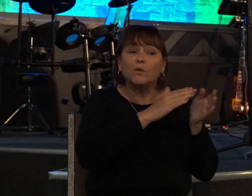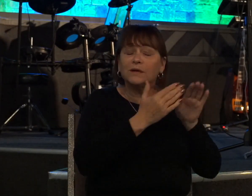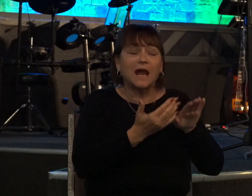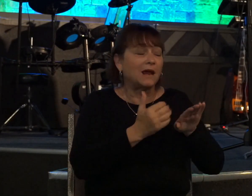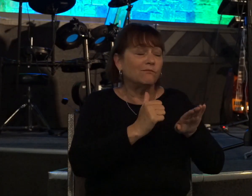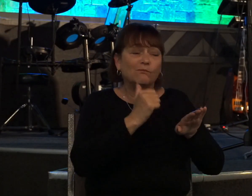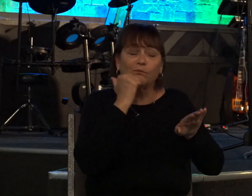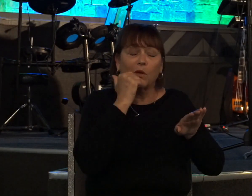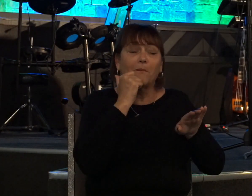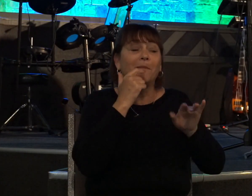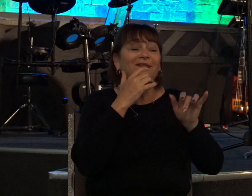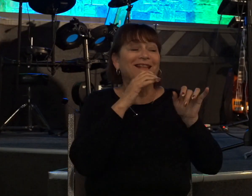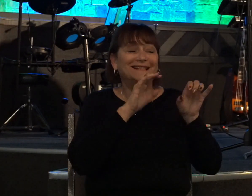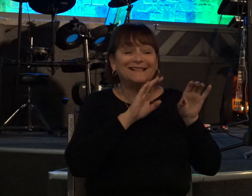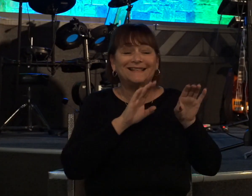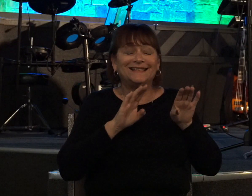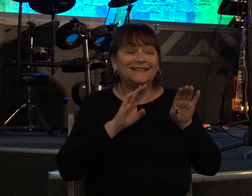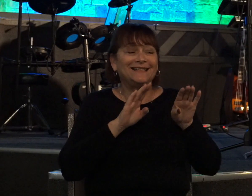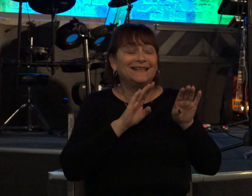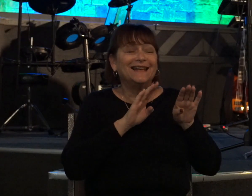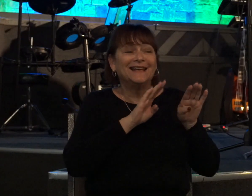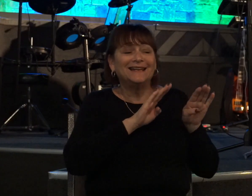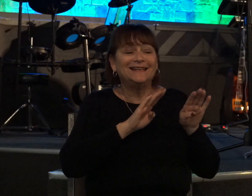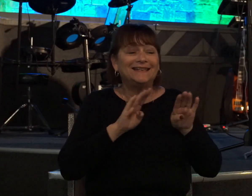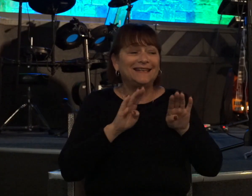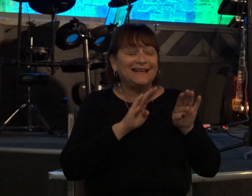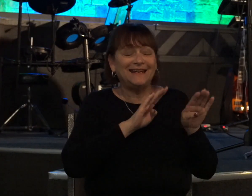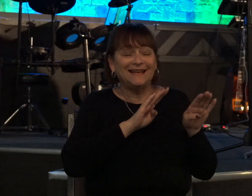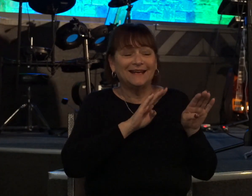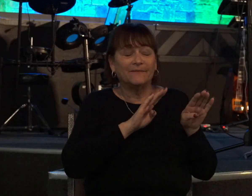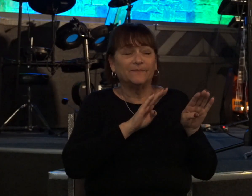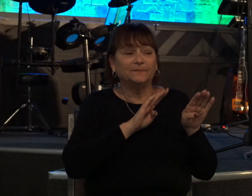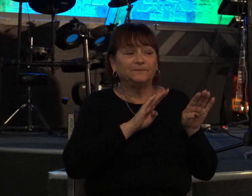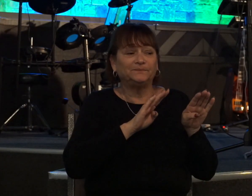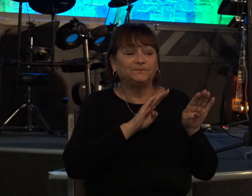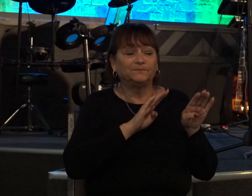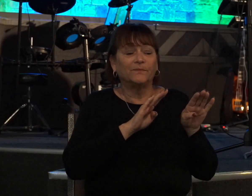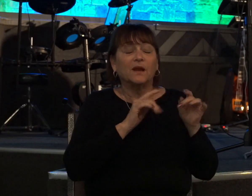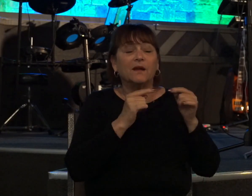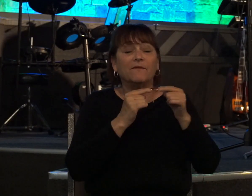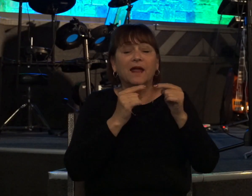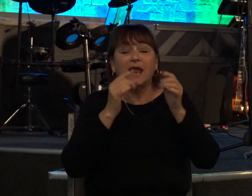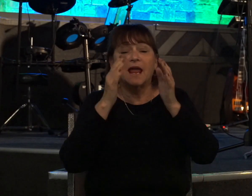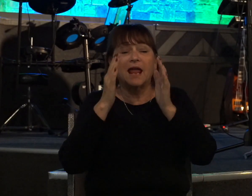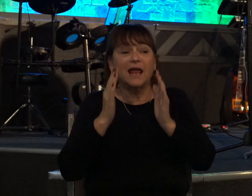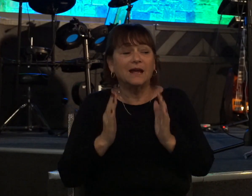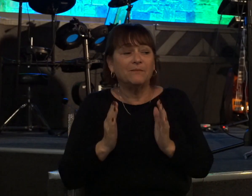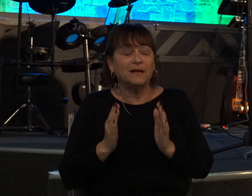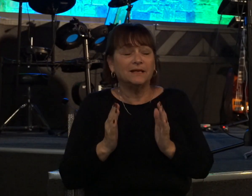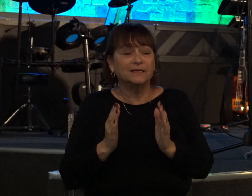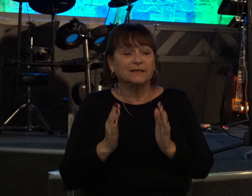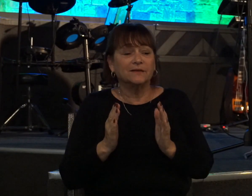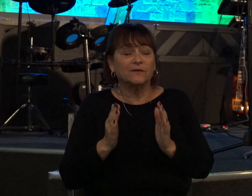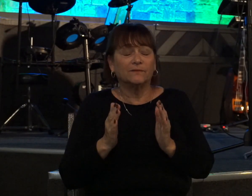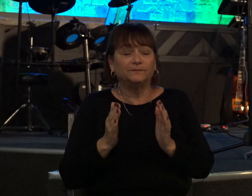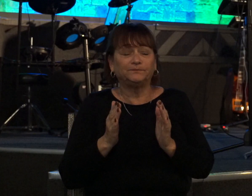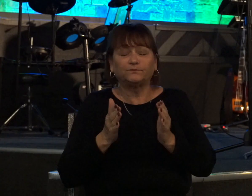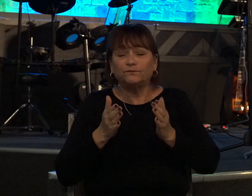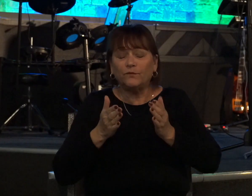this deed you have given great occasion to the enemies of the lord to blaspheme and sin always does the child also who